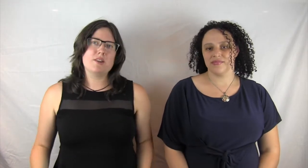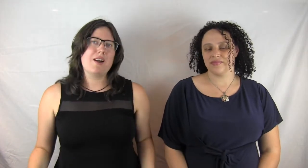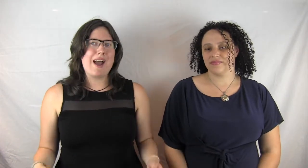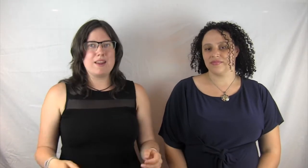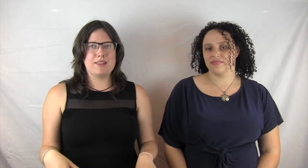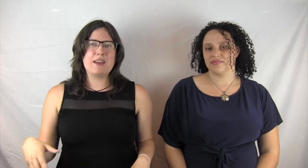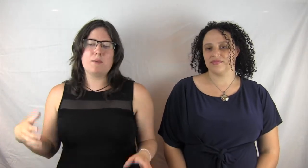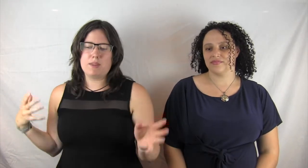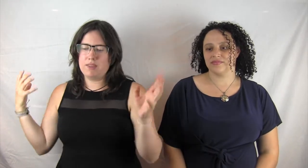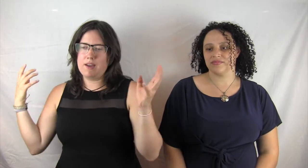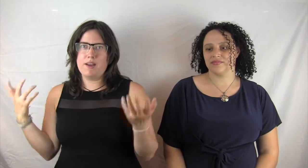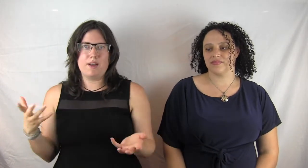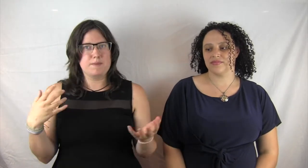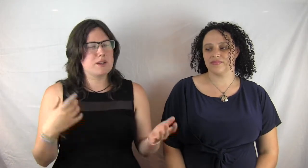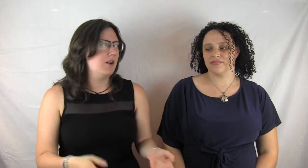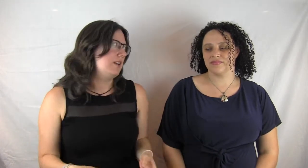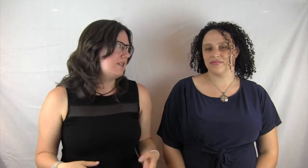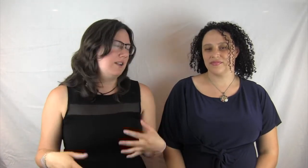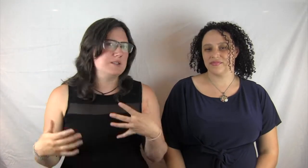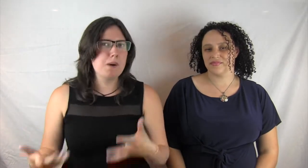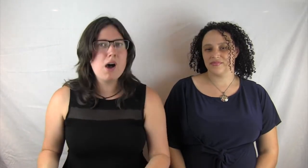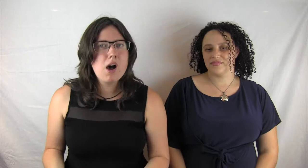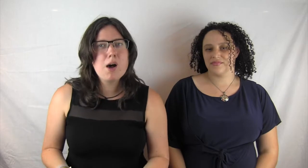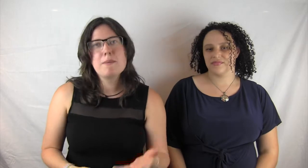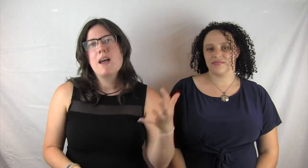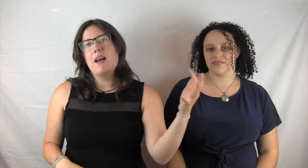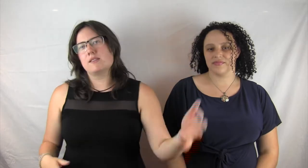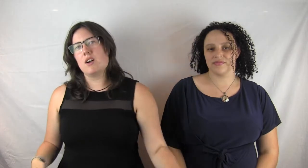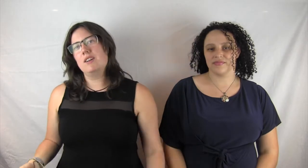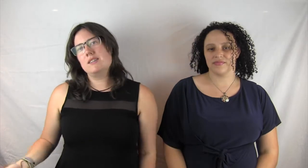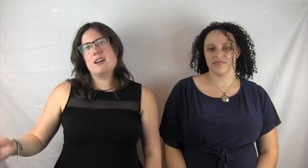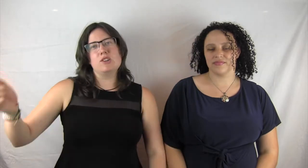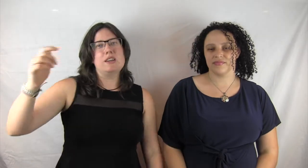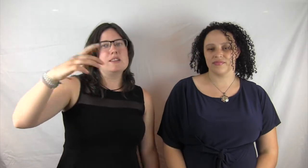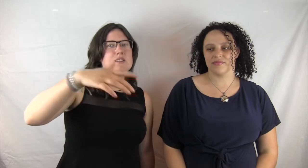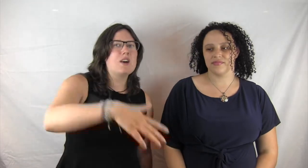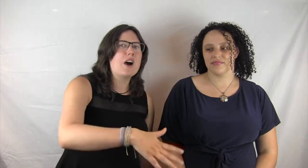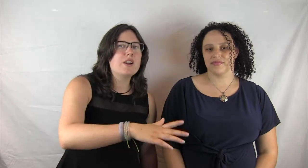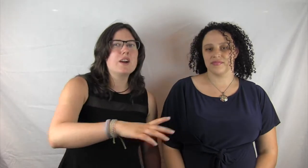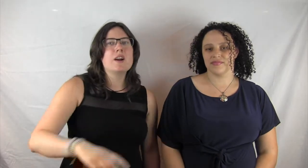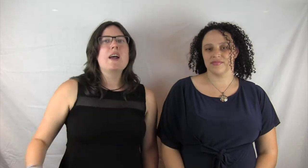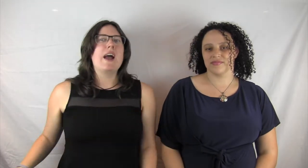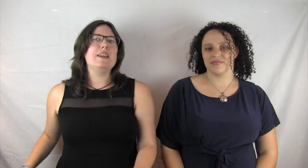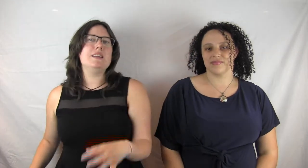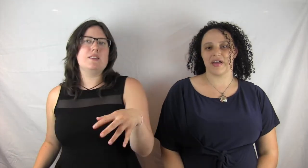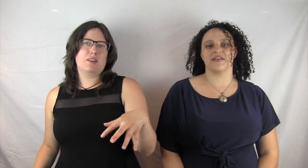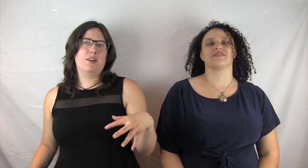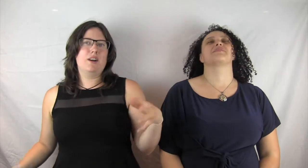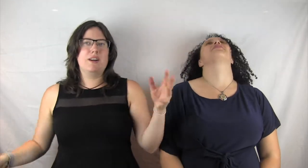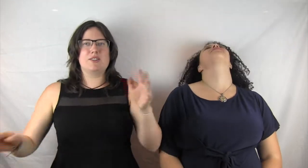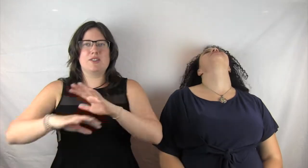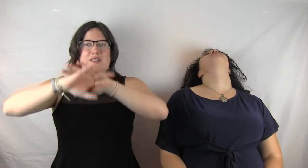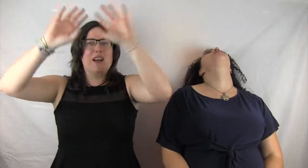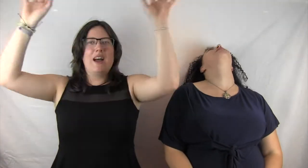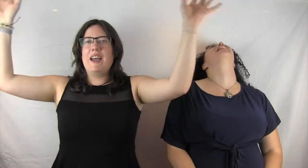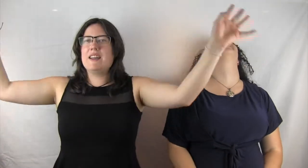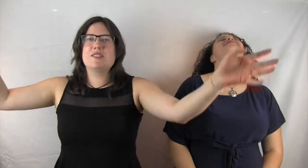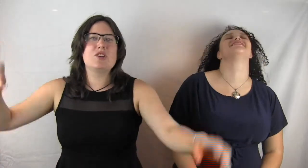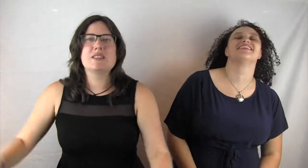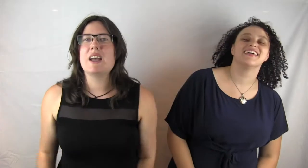Star had a thing with, uh, Scarlet and Tella's mom. And Scarlet's actually his daughter. And he needs her. there's so much. It's just...